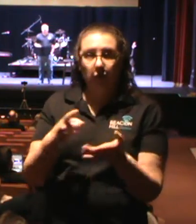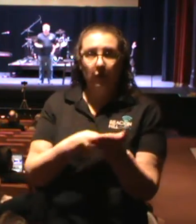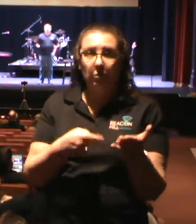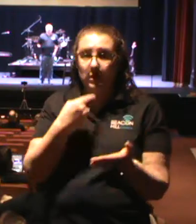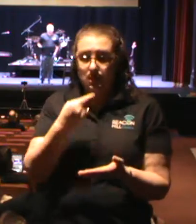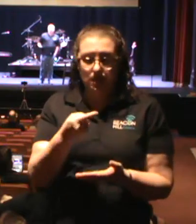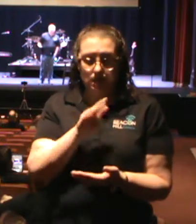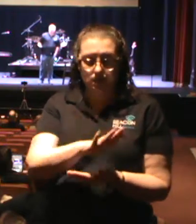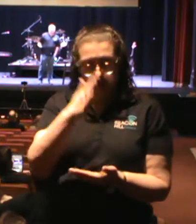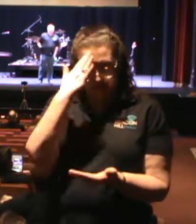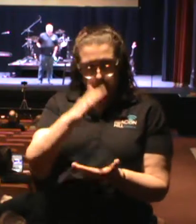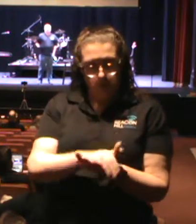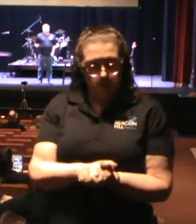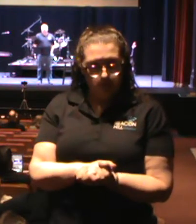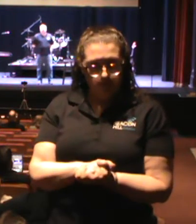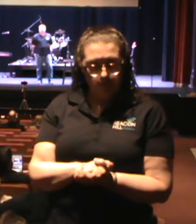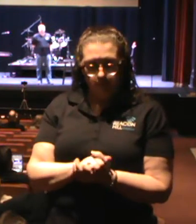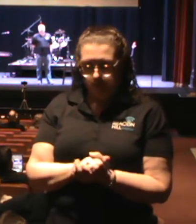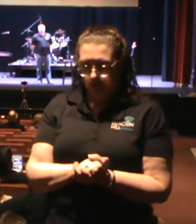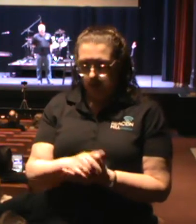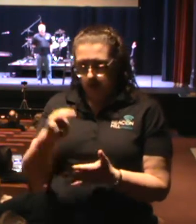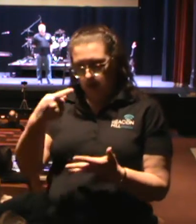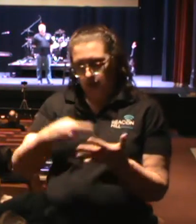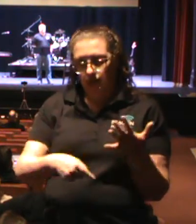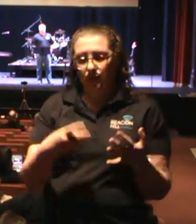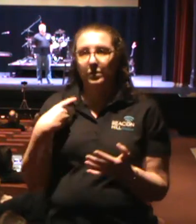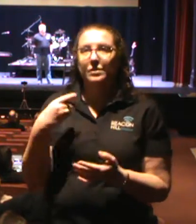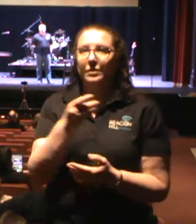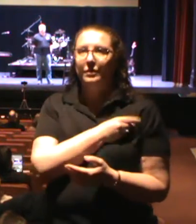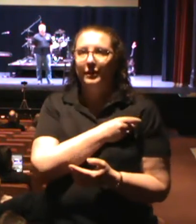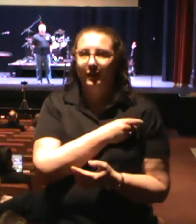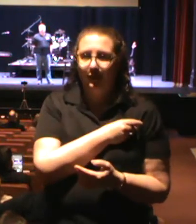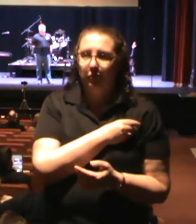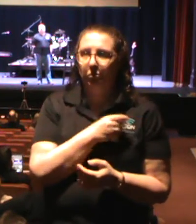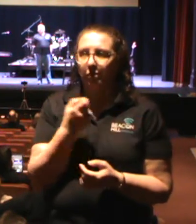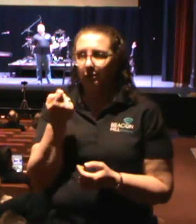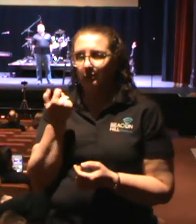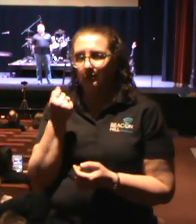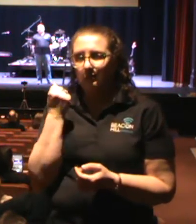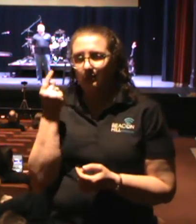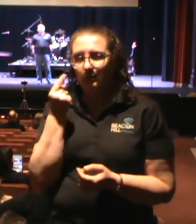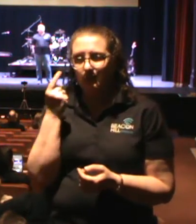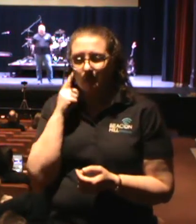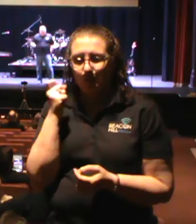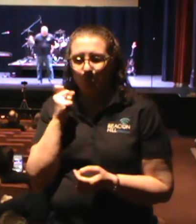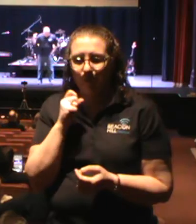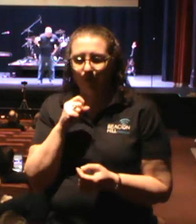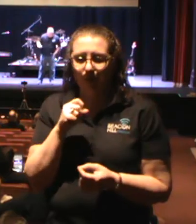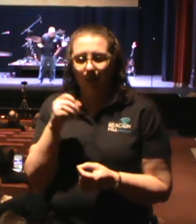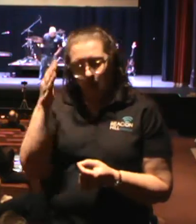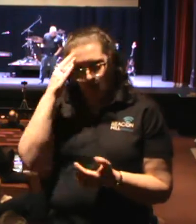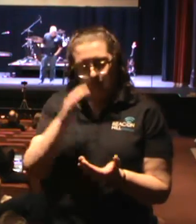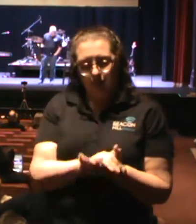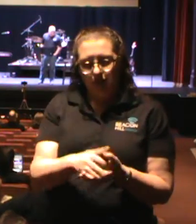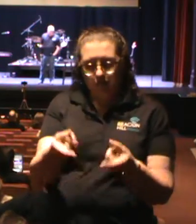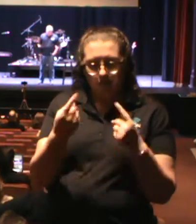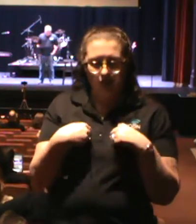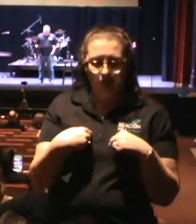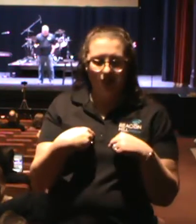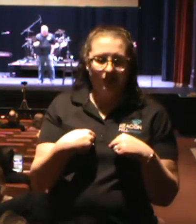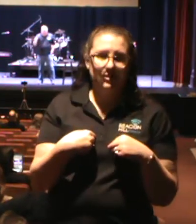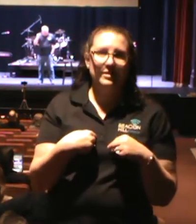A couple of our deacons were a little freaked out because they thought they were going to get a written test like we did when growing up in school. They were going to get one of these hand drives.